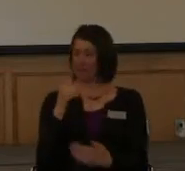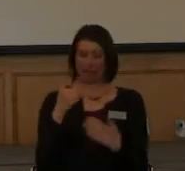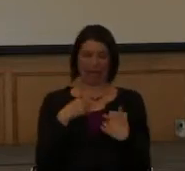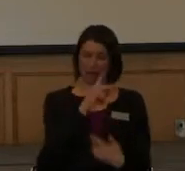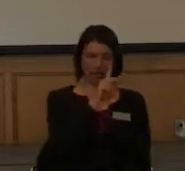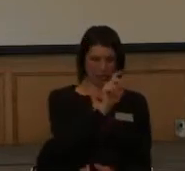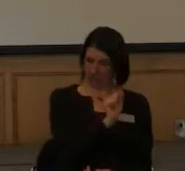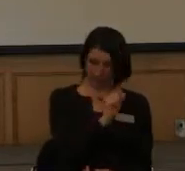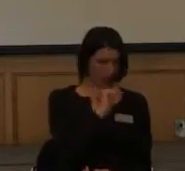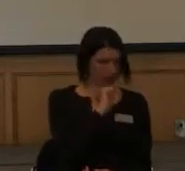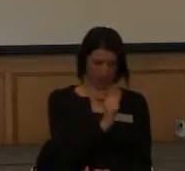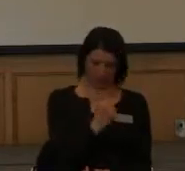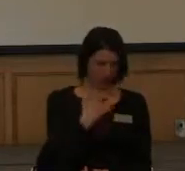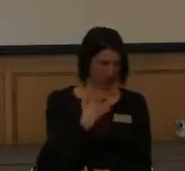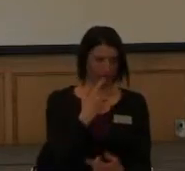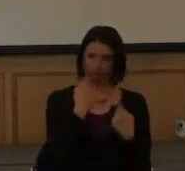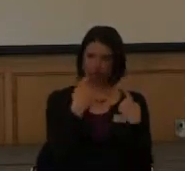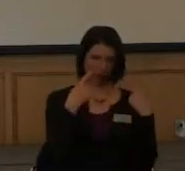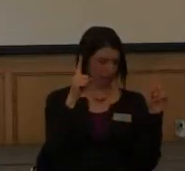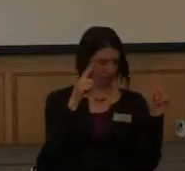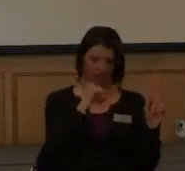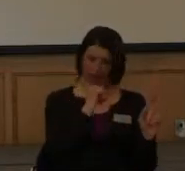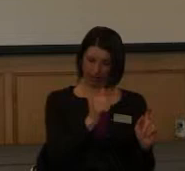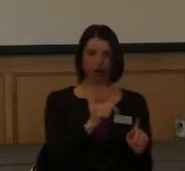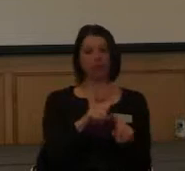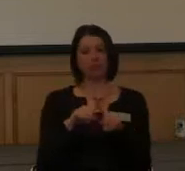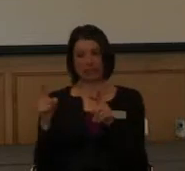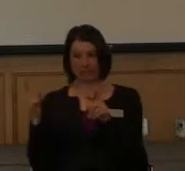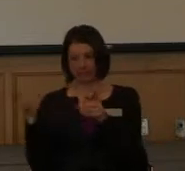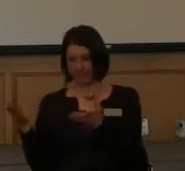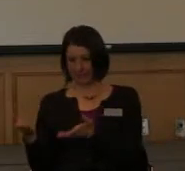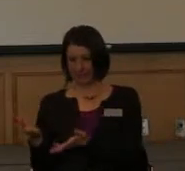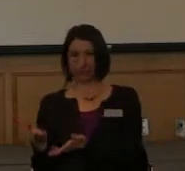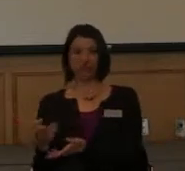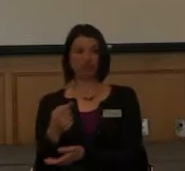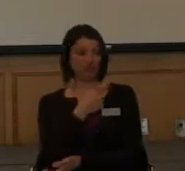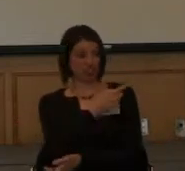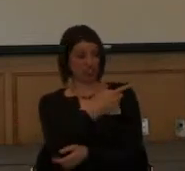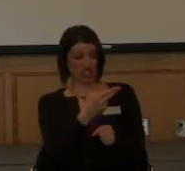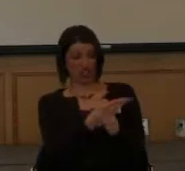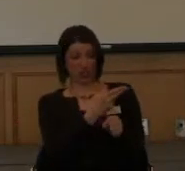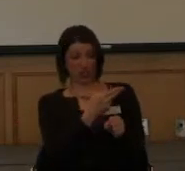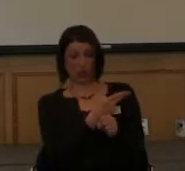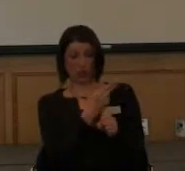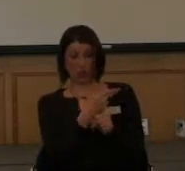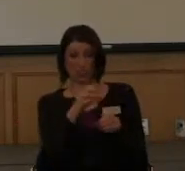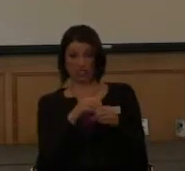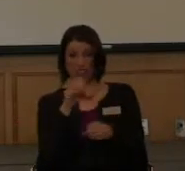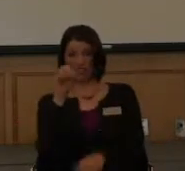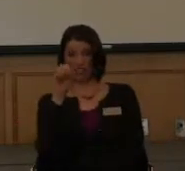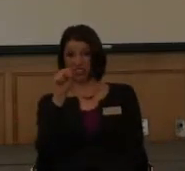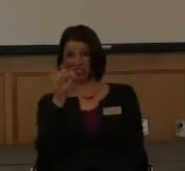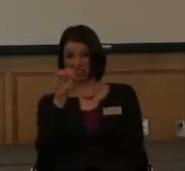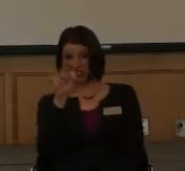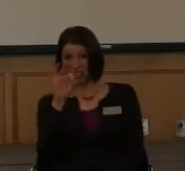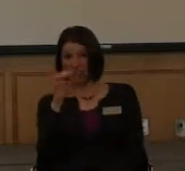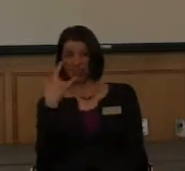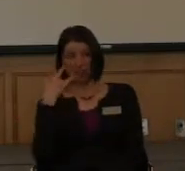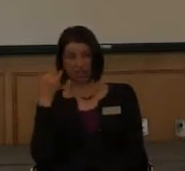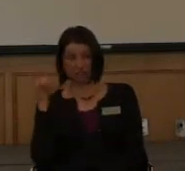Kansas. It wasn't that big yet. But she was all, you know, she used it in San Francisco where she was living at that time.